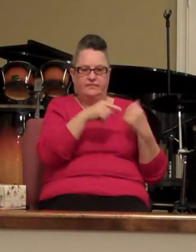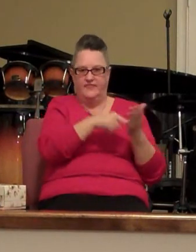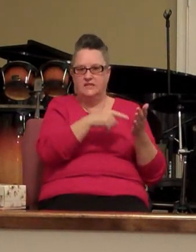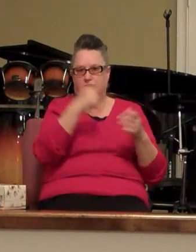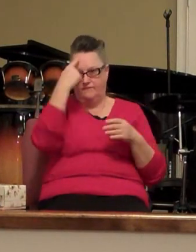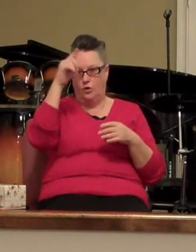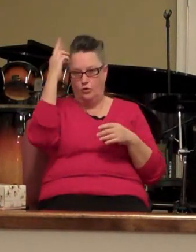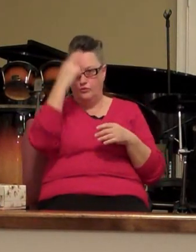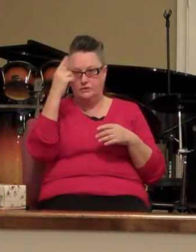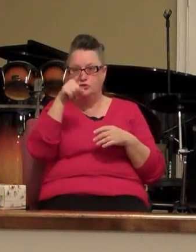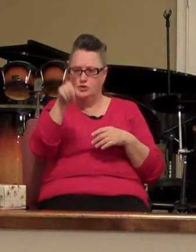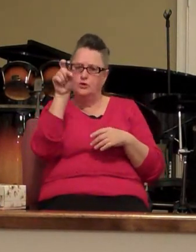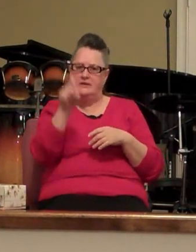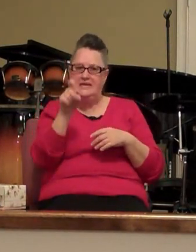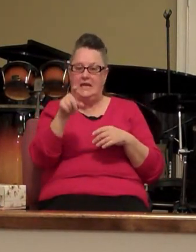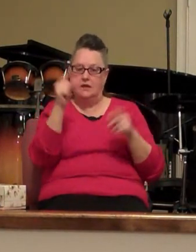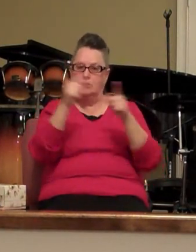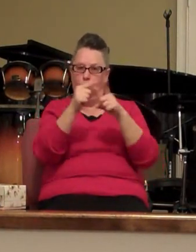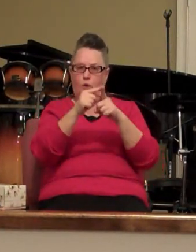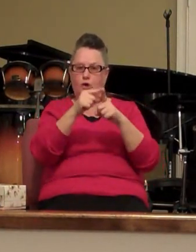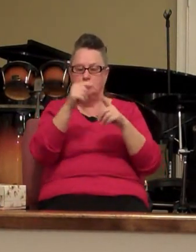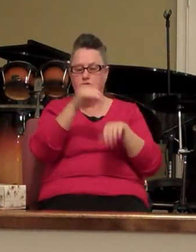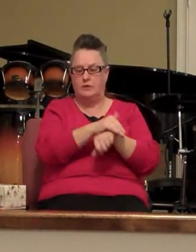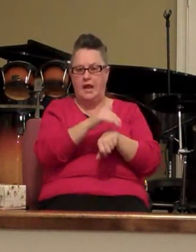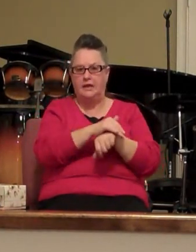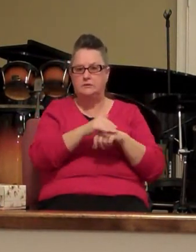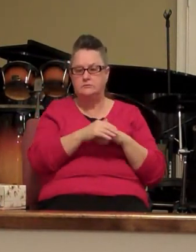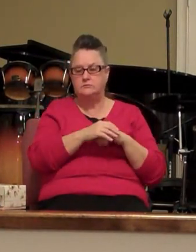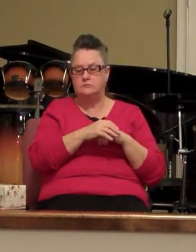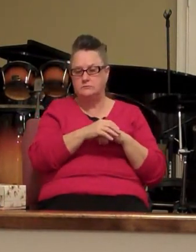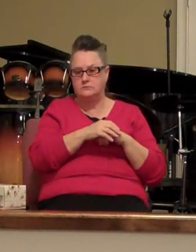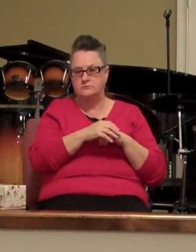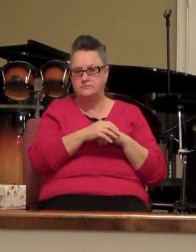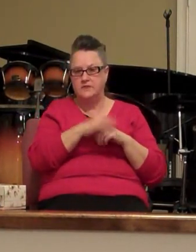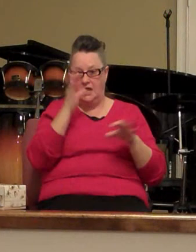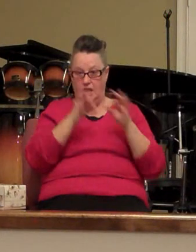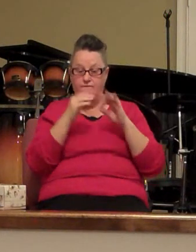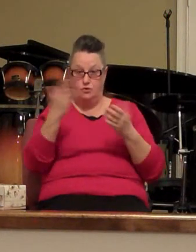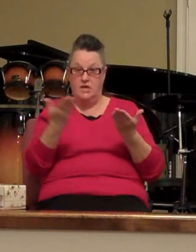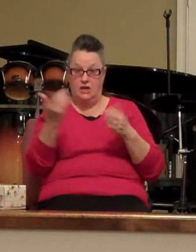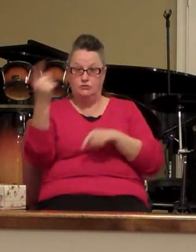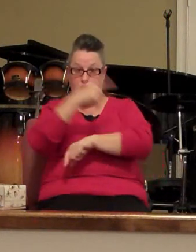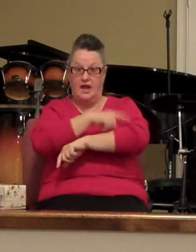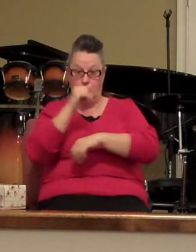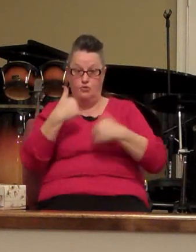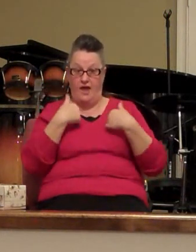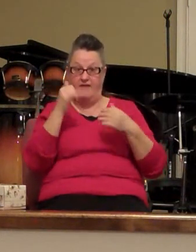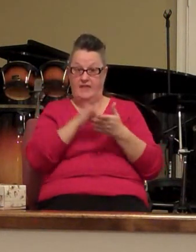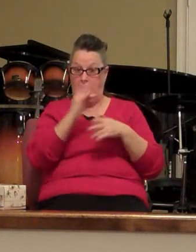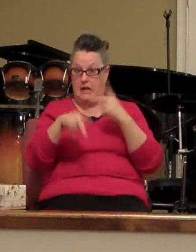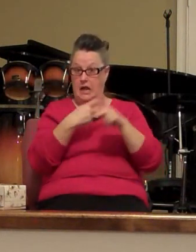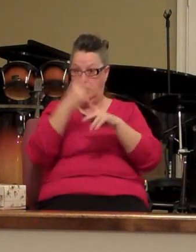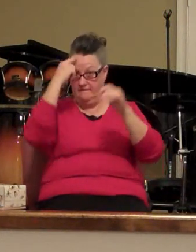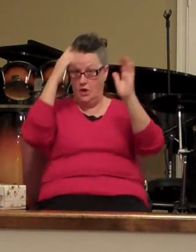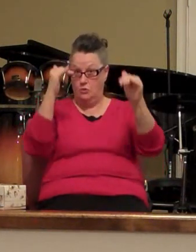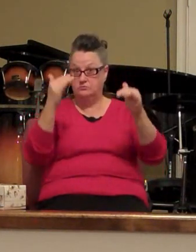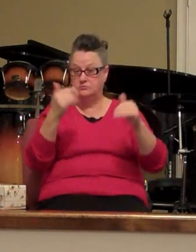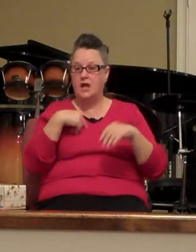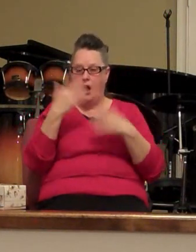needed you needed the word tonight if you're here today and you have this kind of hope I want you to know